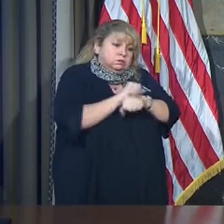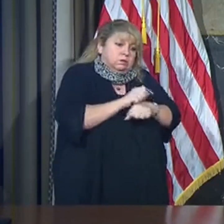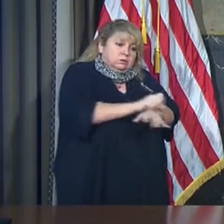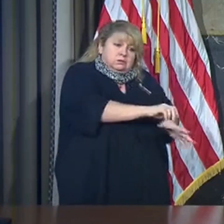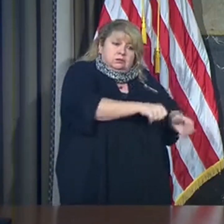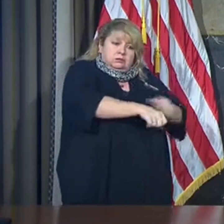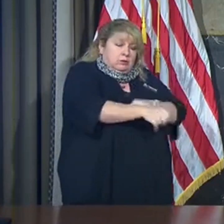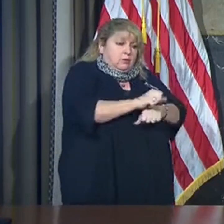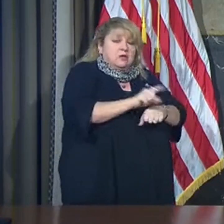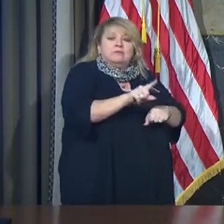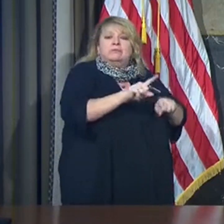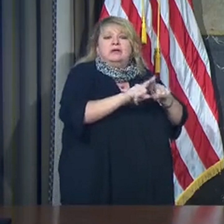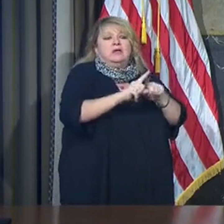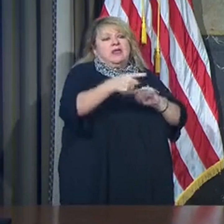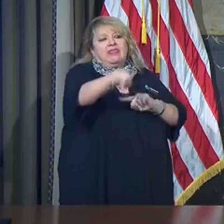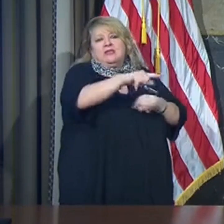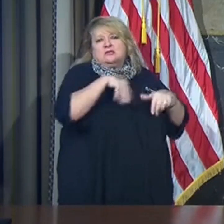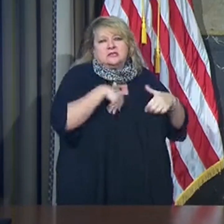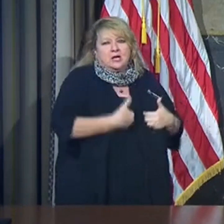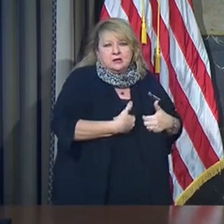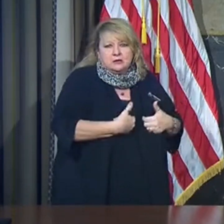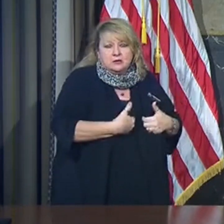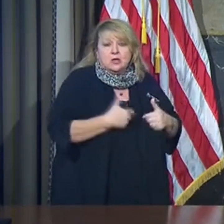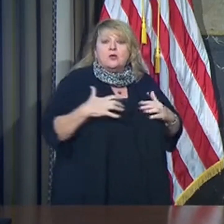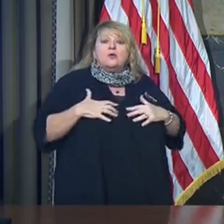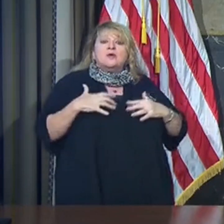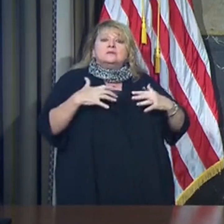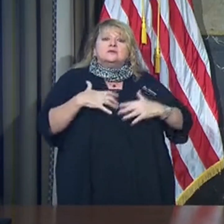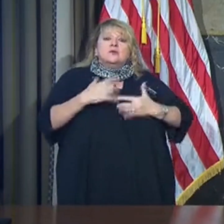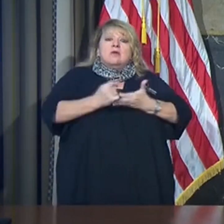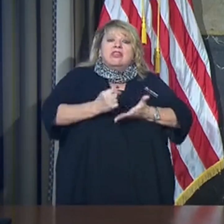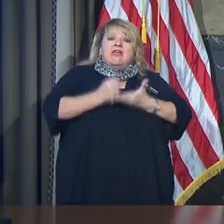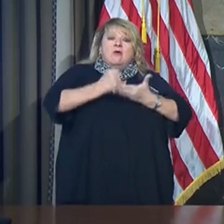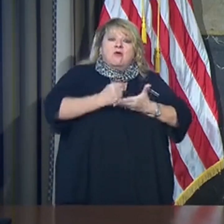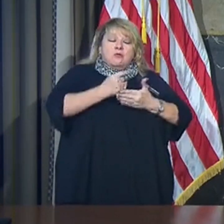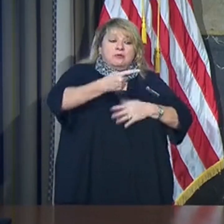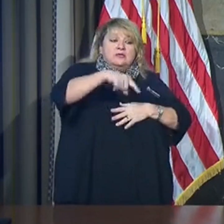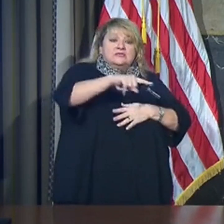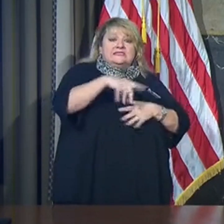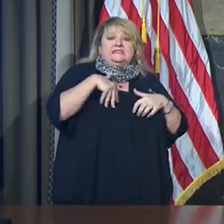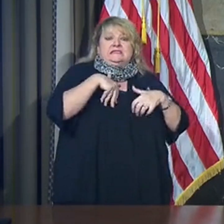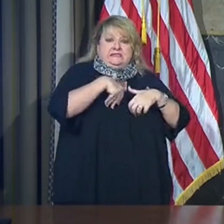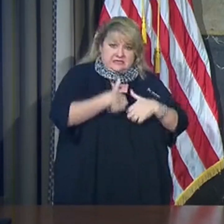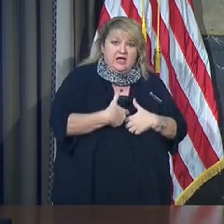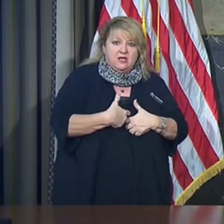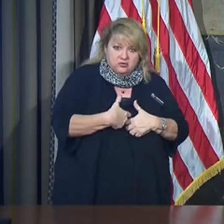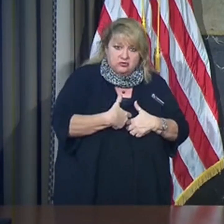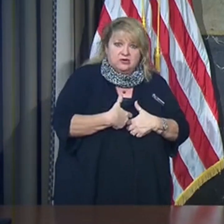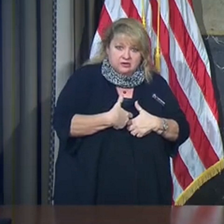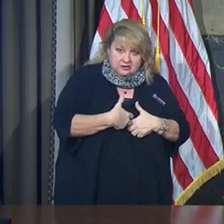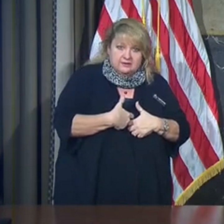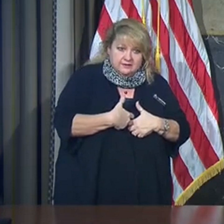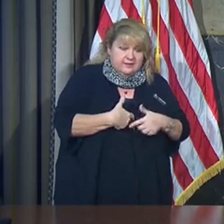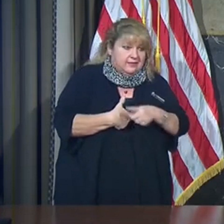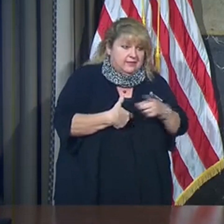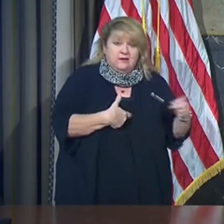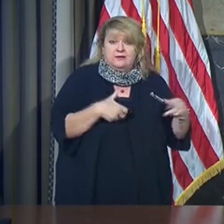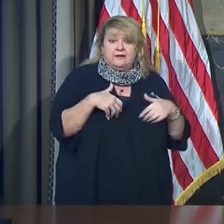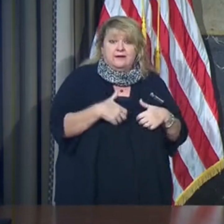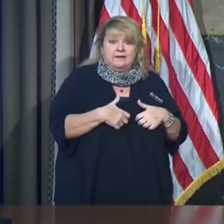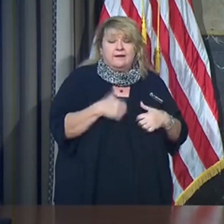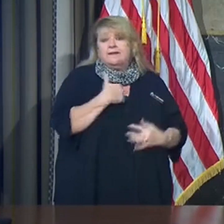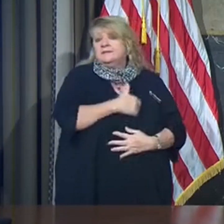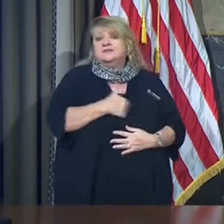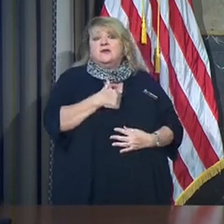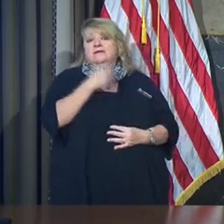are tired. Our respiratory therapists have done a fantastic job, but they are tired as well. Unfortunately, I